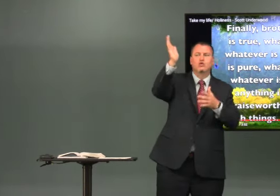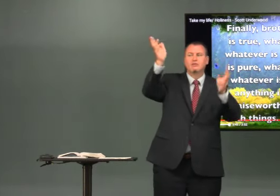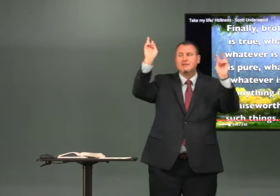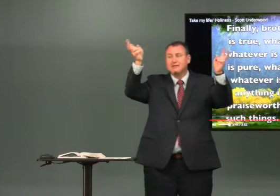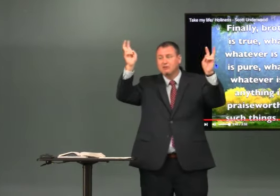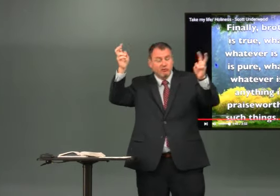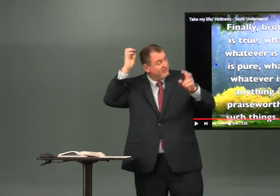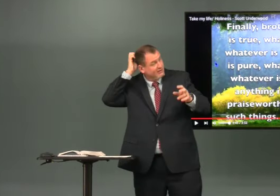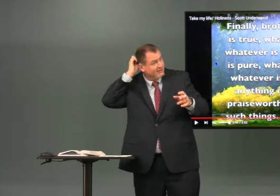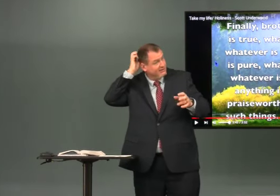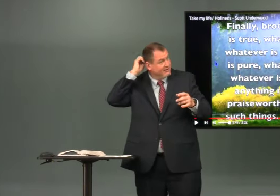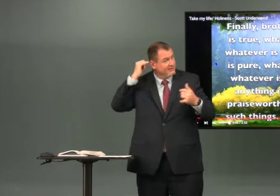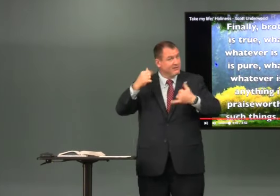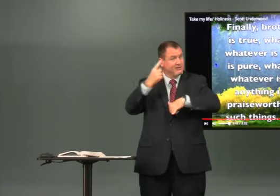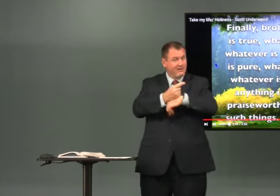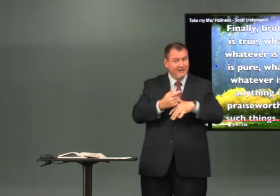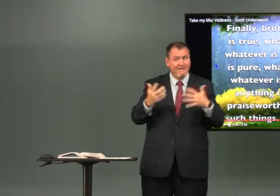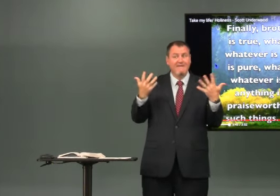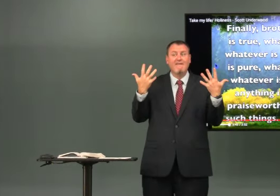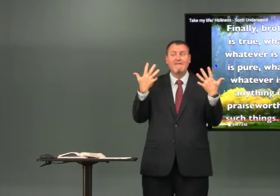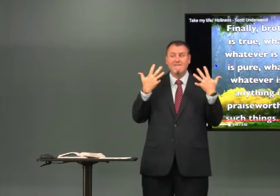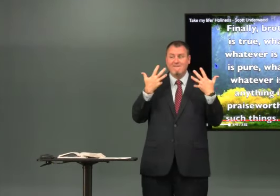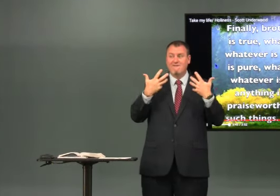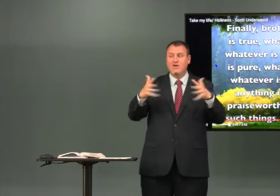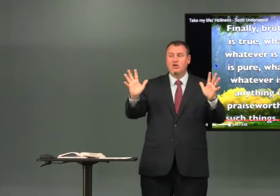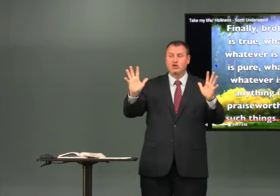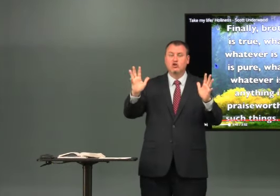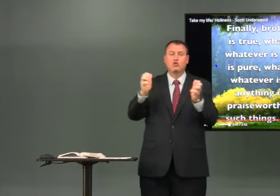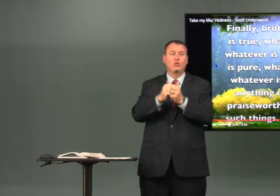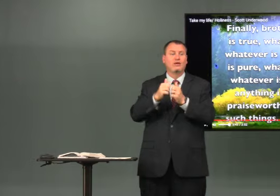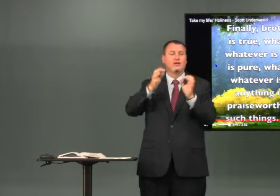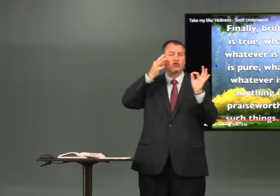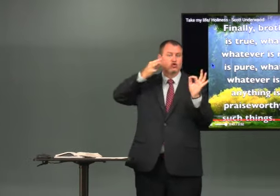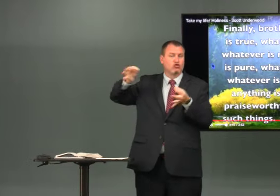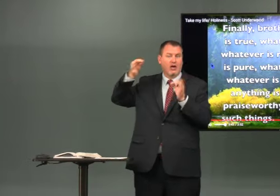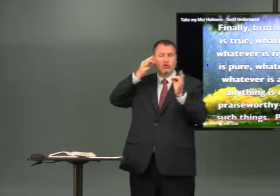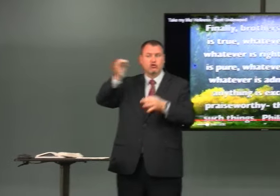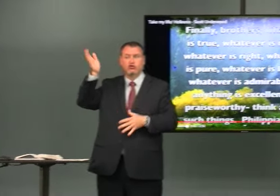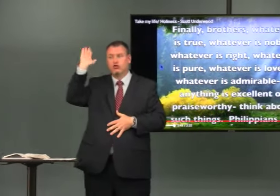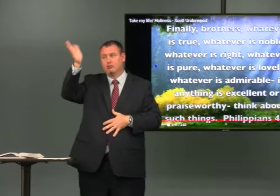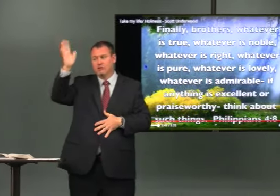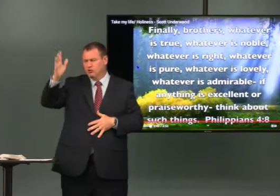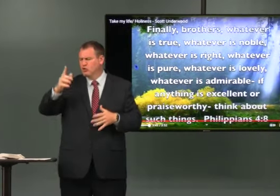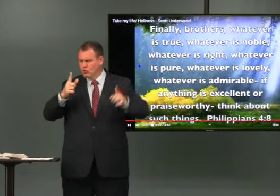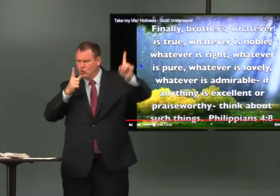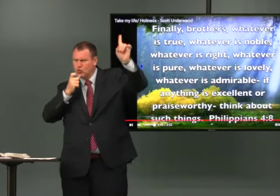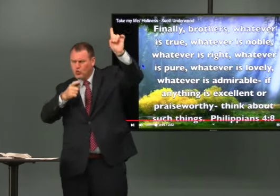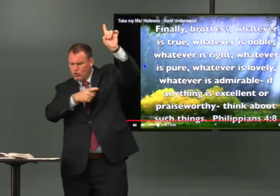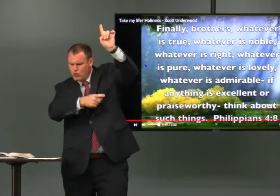we're starting a new sermon series today we finished talking about all the distractions